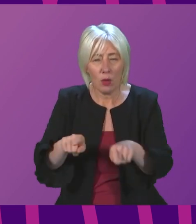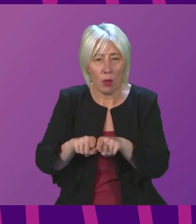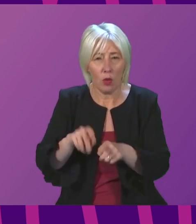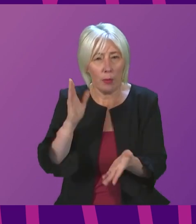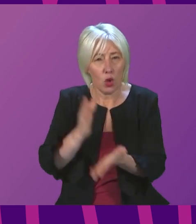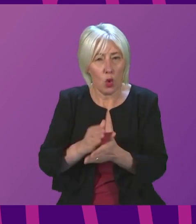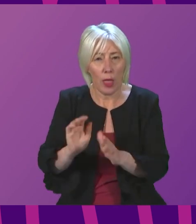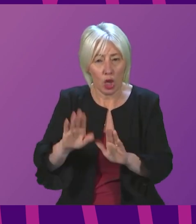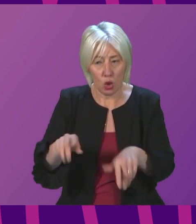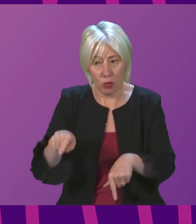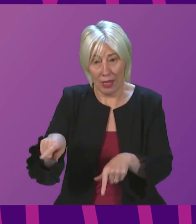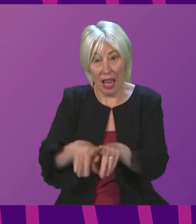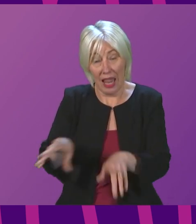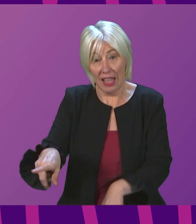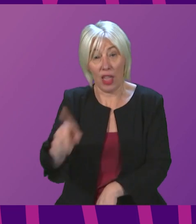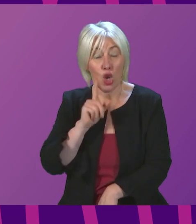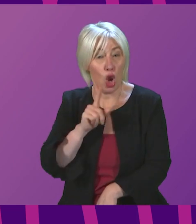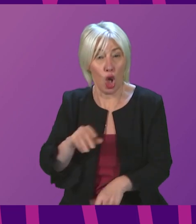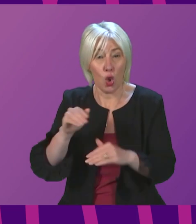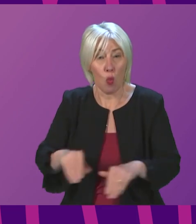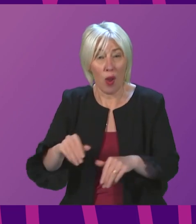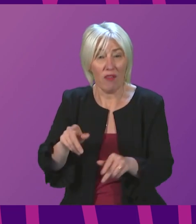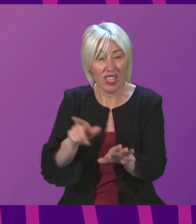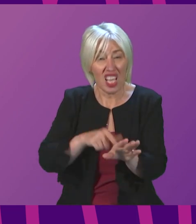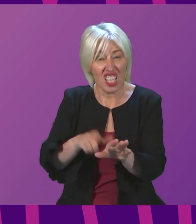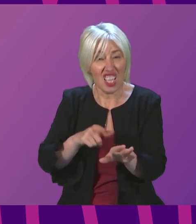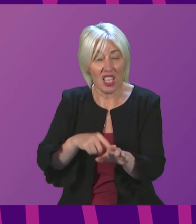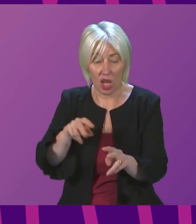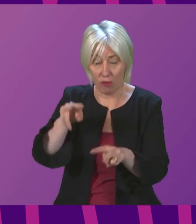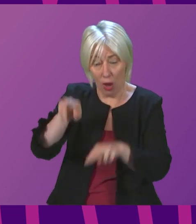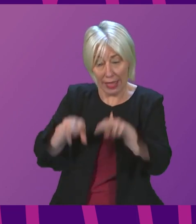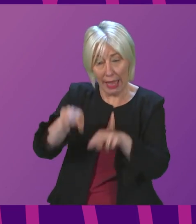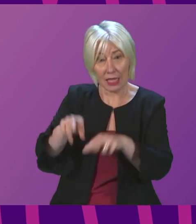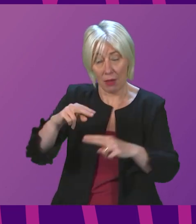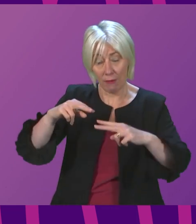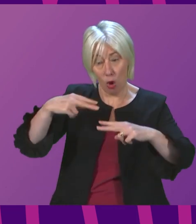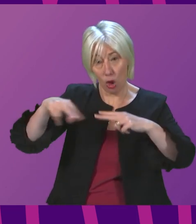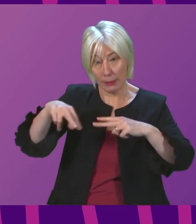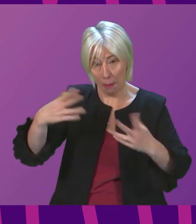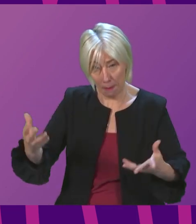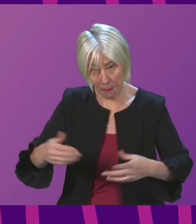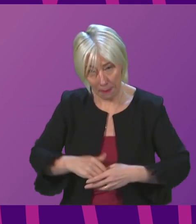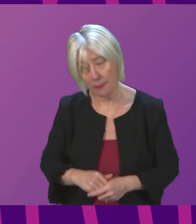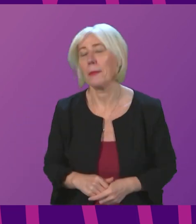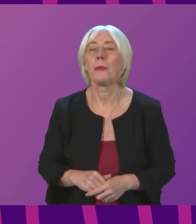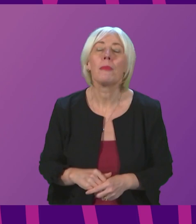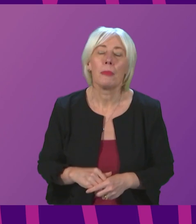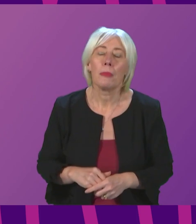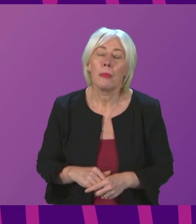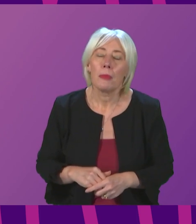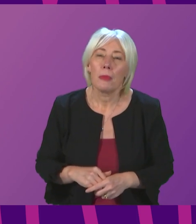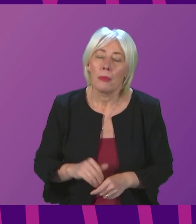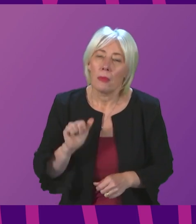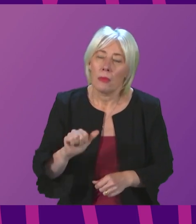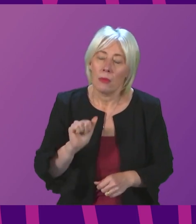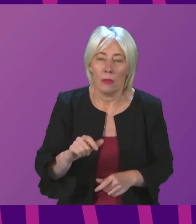as Emily are not left waiting years for an autism assessment? It is really important to make the points that